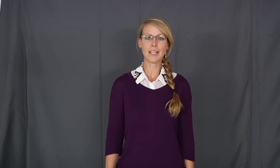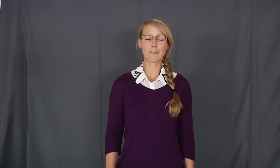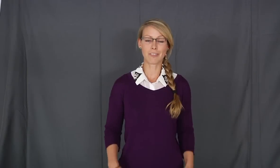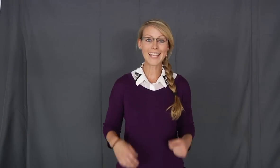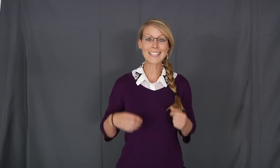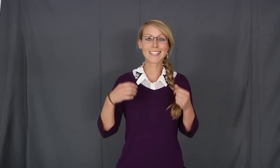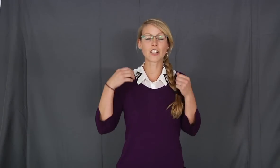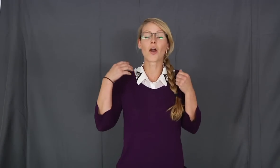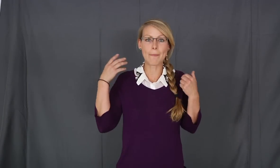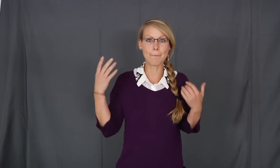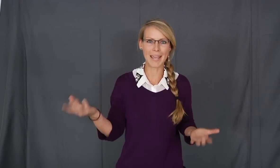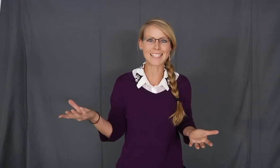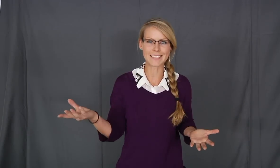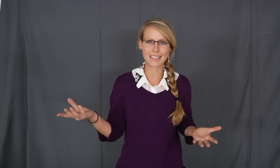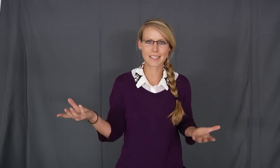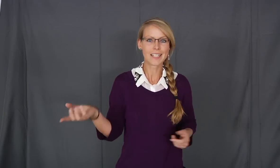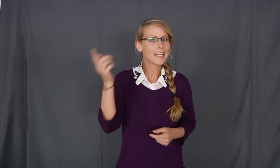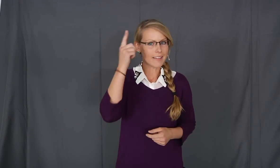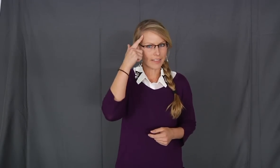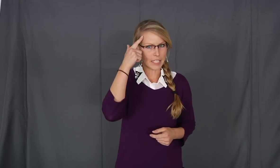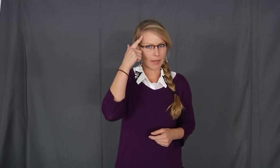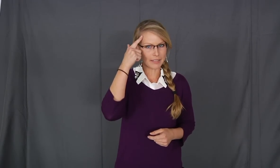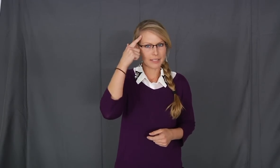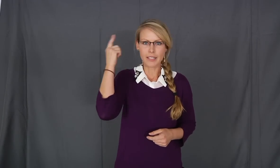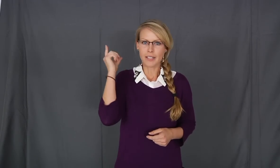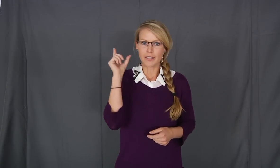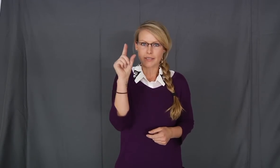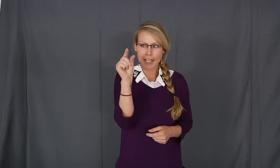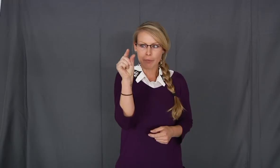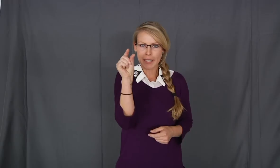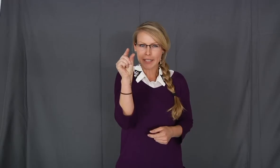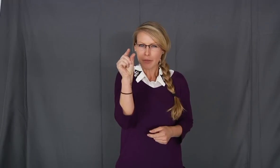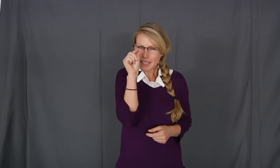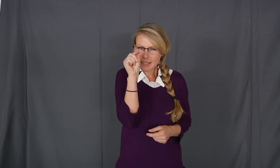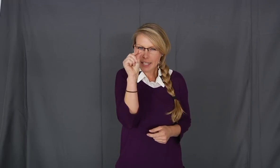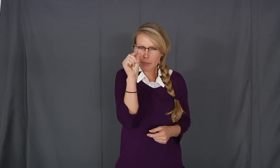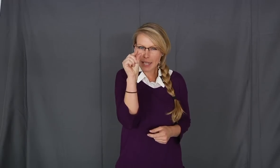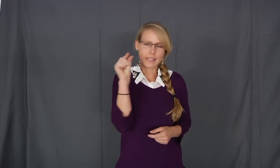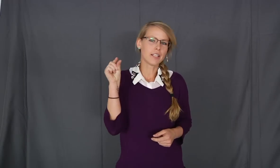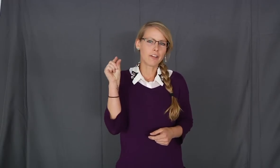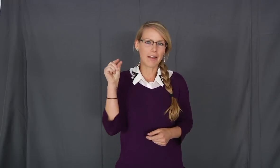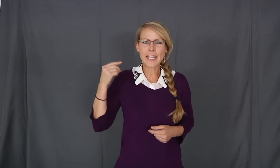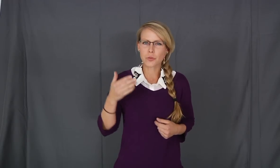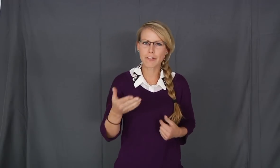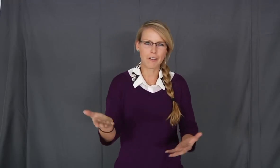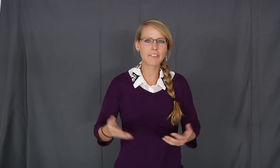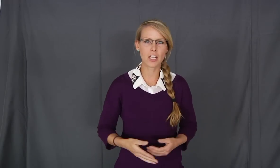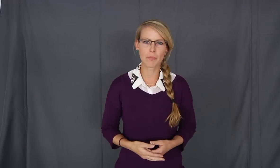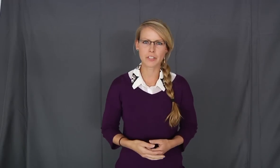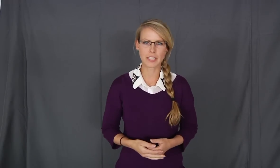Flying insects are amazing. Think about it. A tiny bee with a tiny brain flying at 25 kilometers an